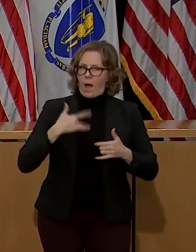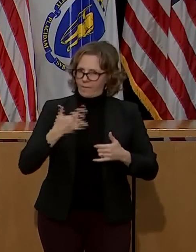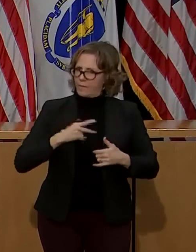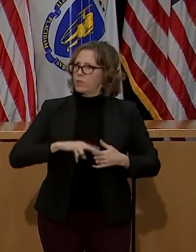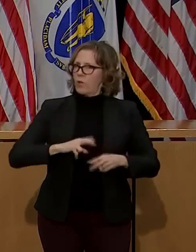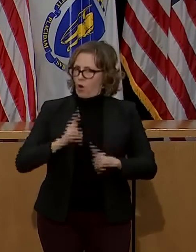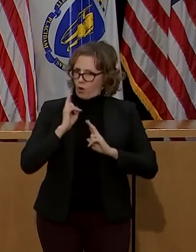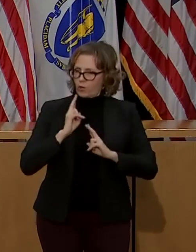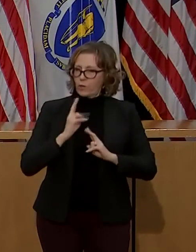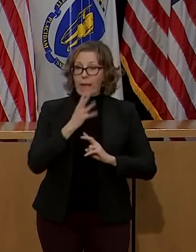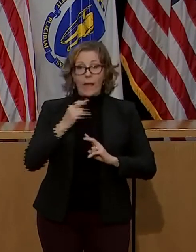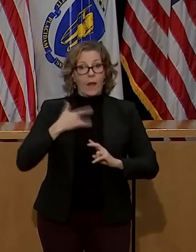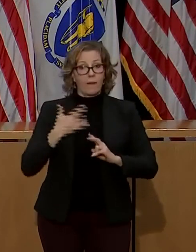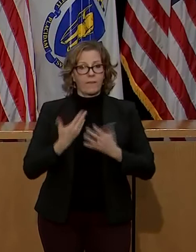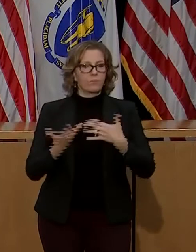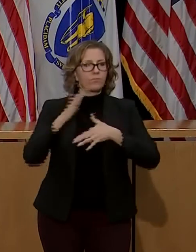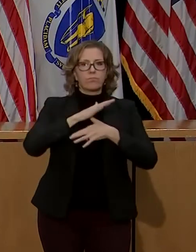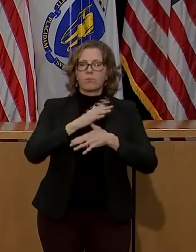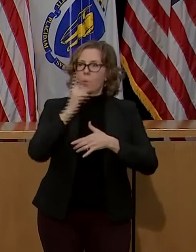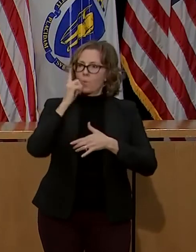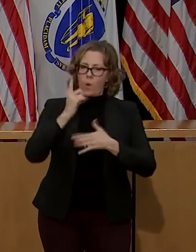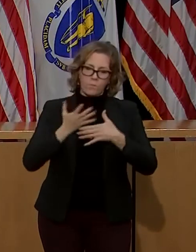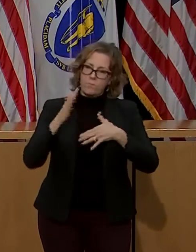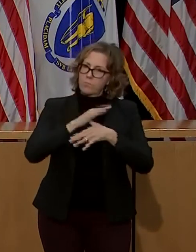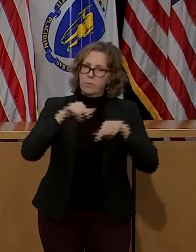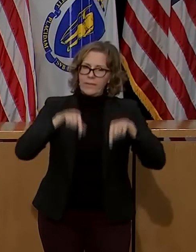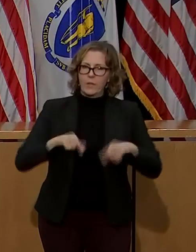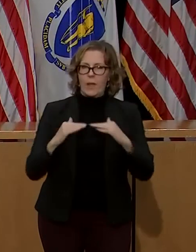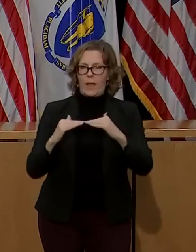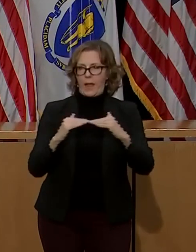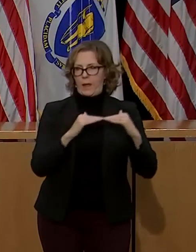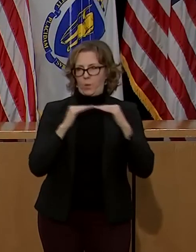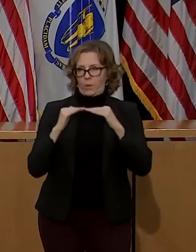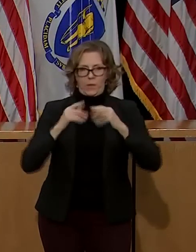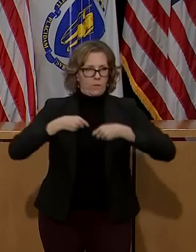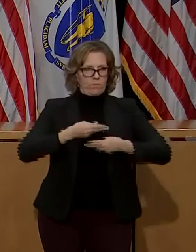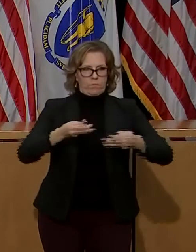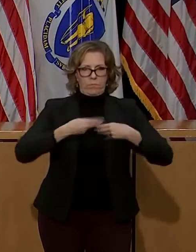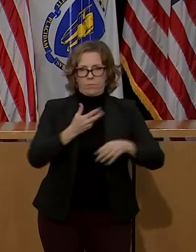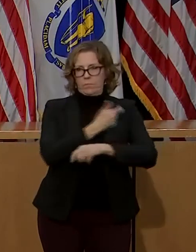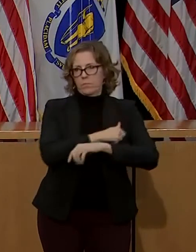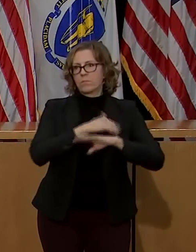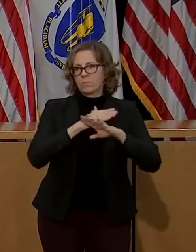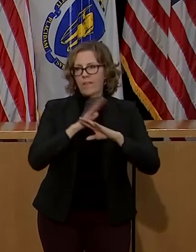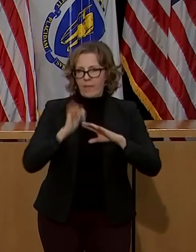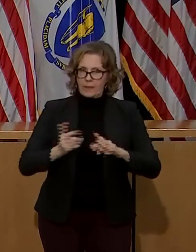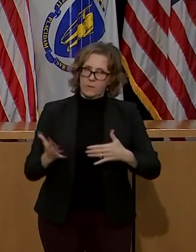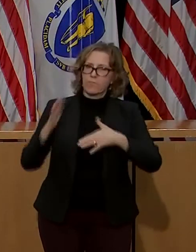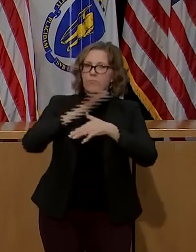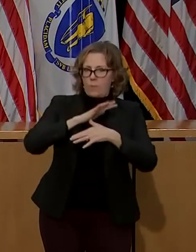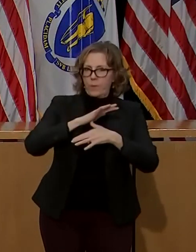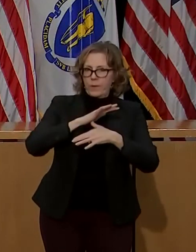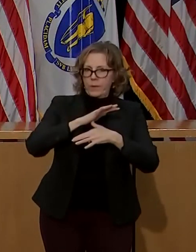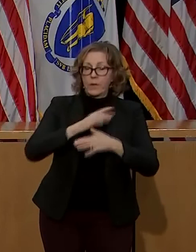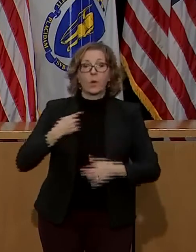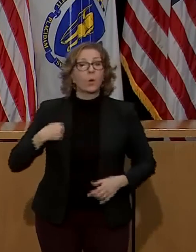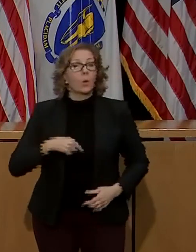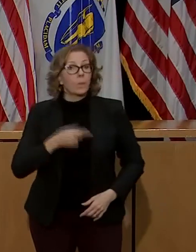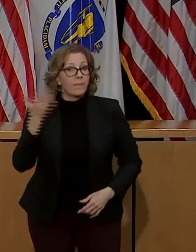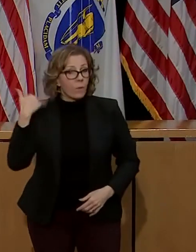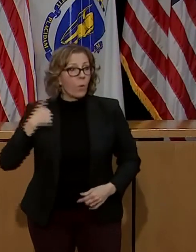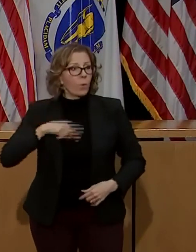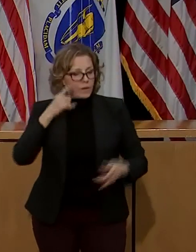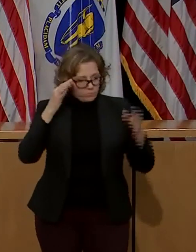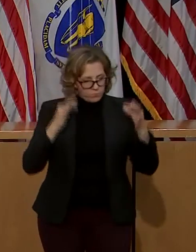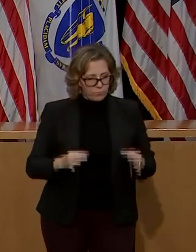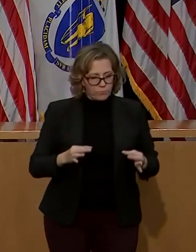front and center in the state's carefully considered rollout of the COVID-19 vaccine. We were very clear and